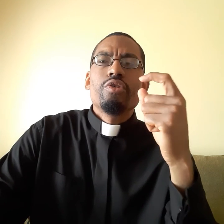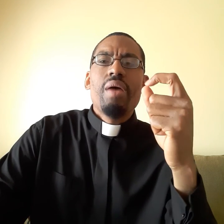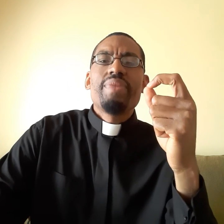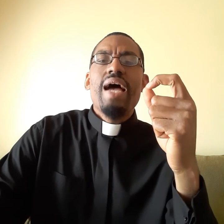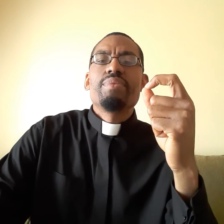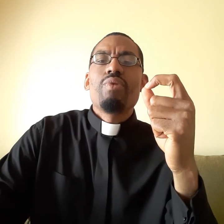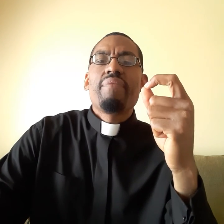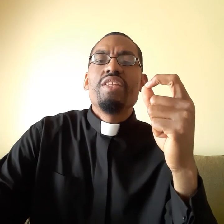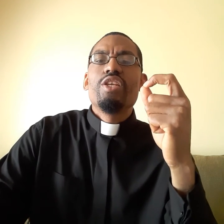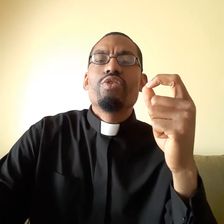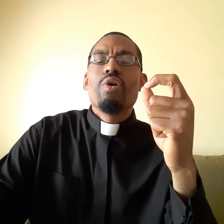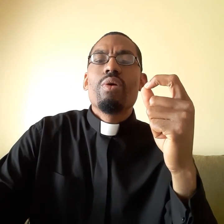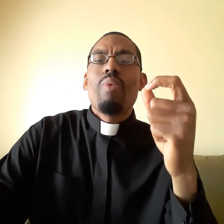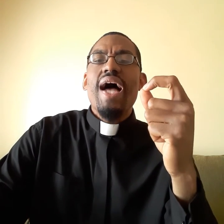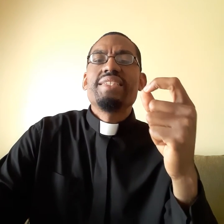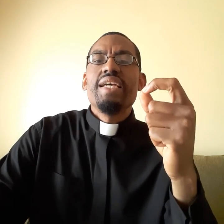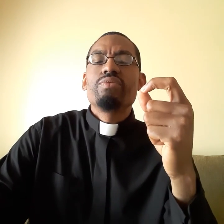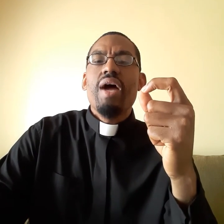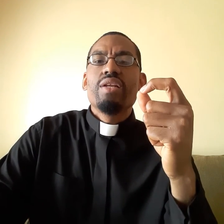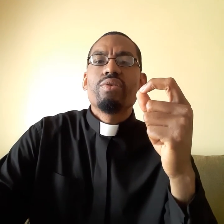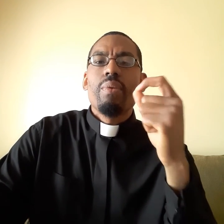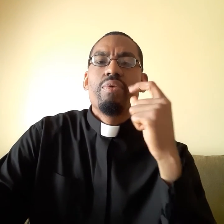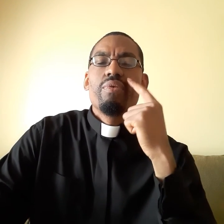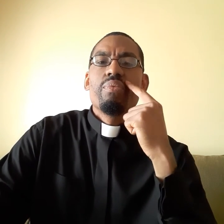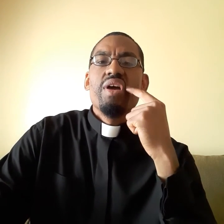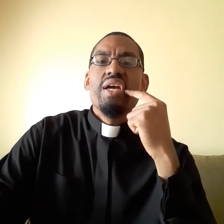Sometimes you have to discern why Satan's trying to stop you from praying.